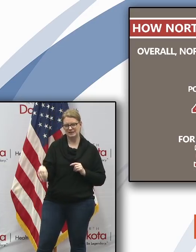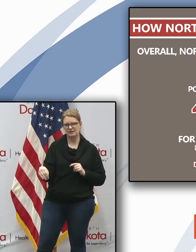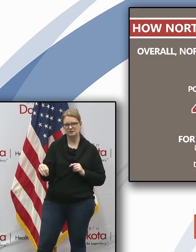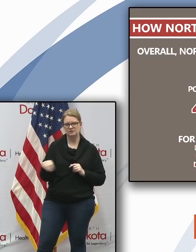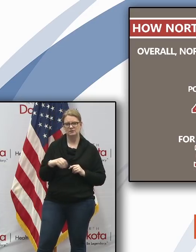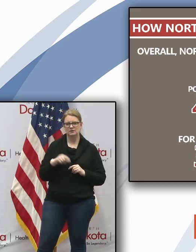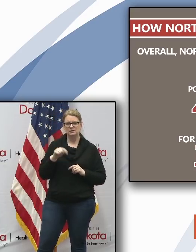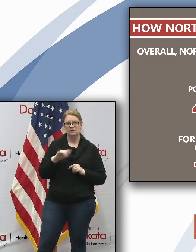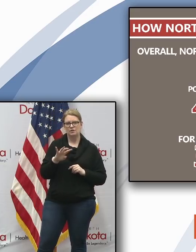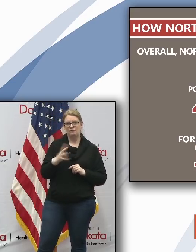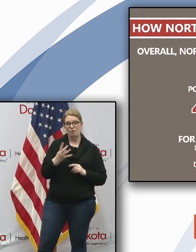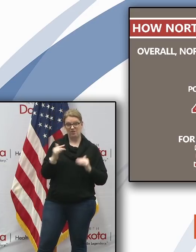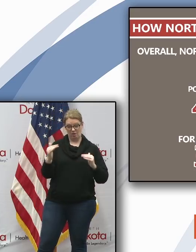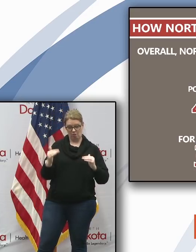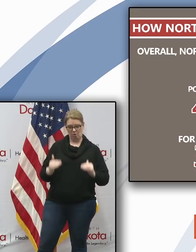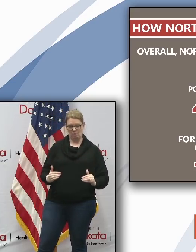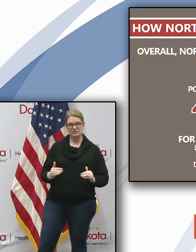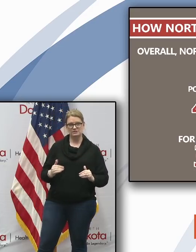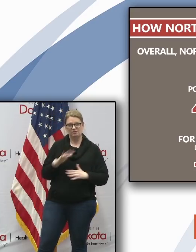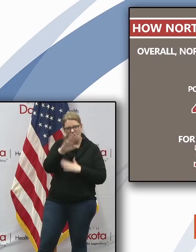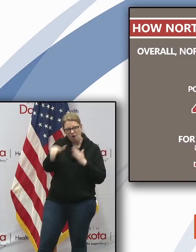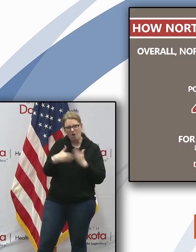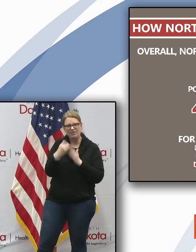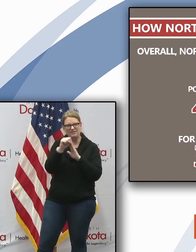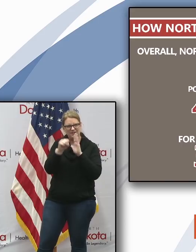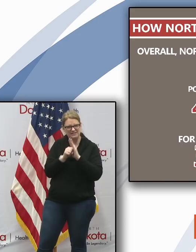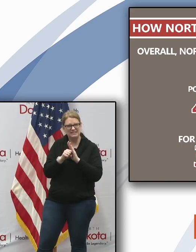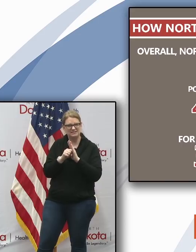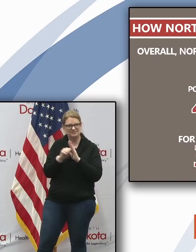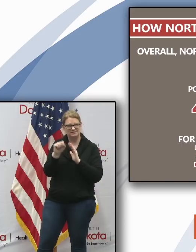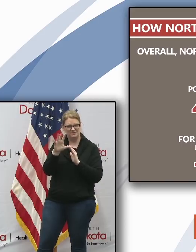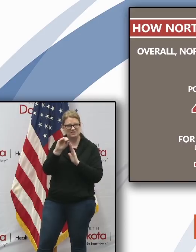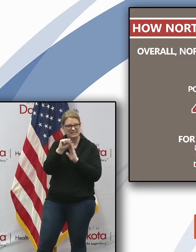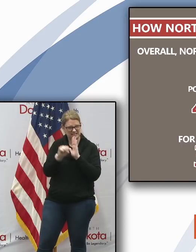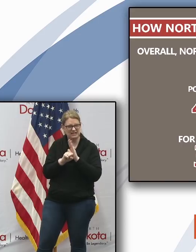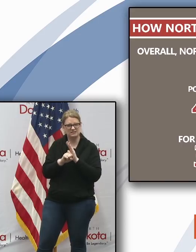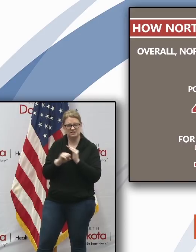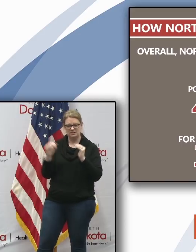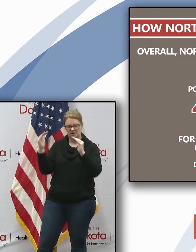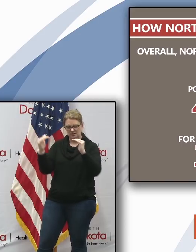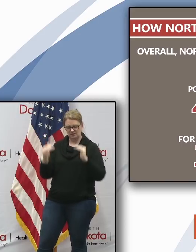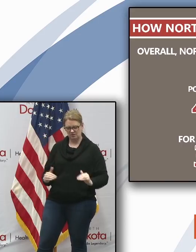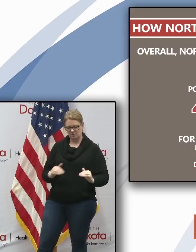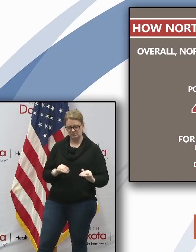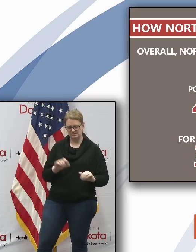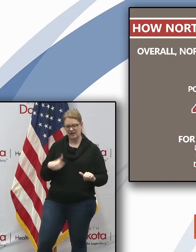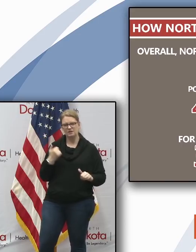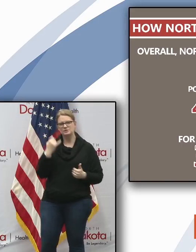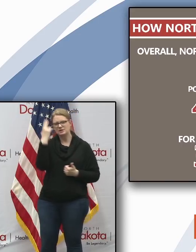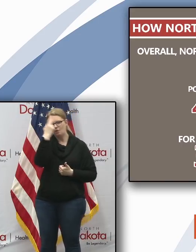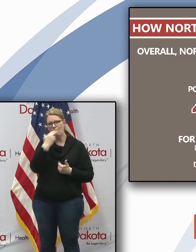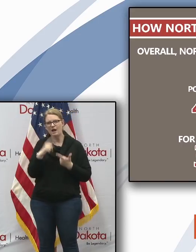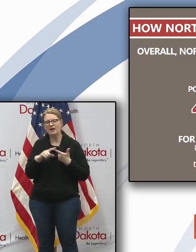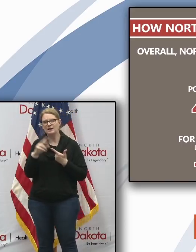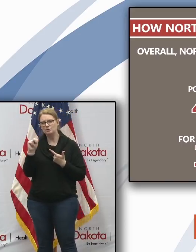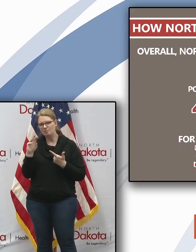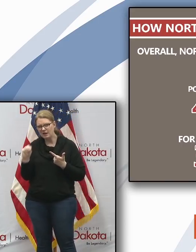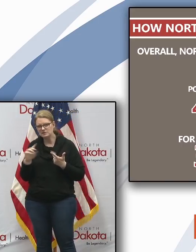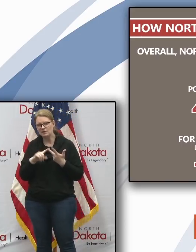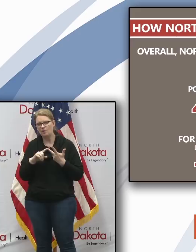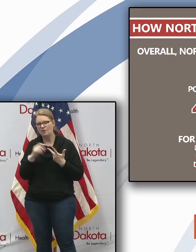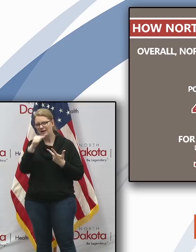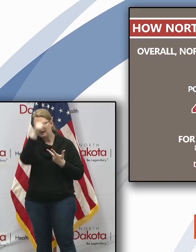for the fourth lowest of all the 50 states the only states with a lower rate are hawaii new mexico alaska